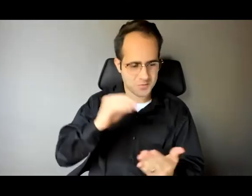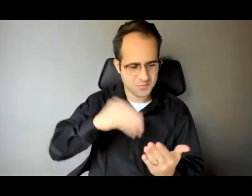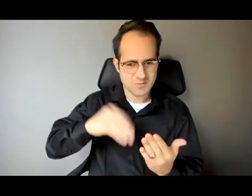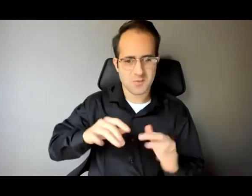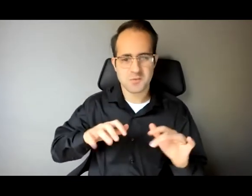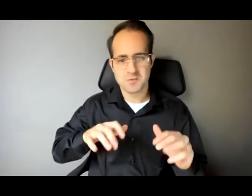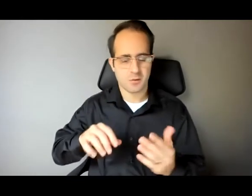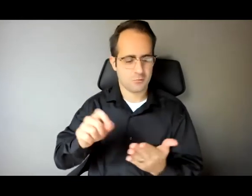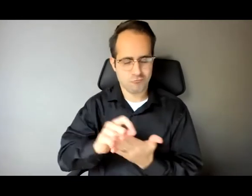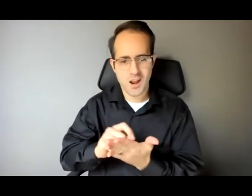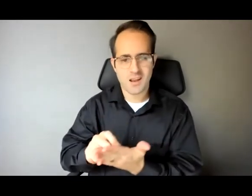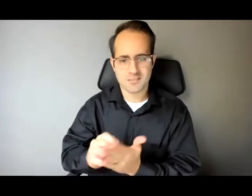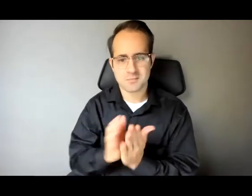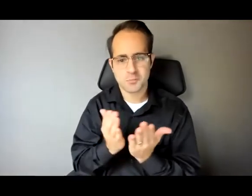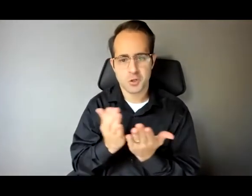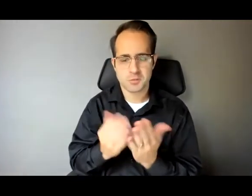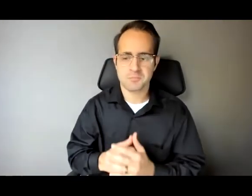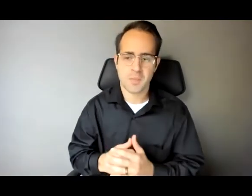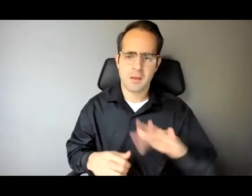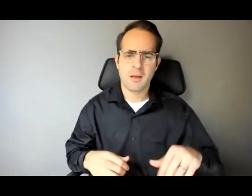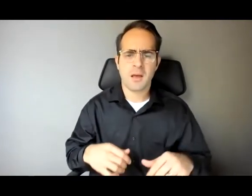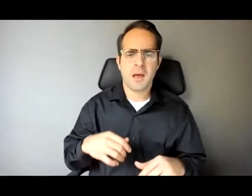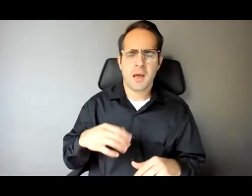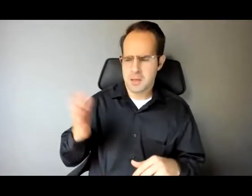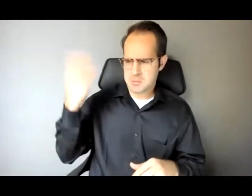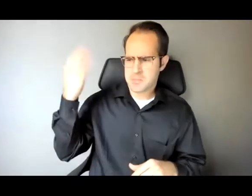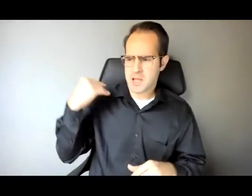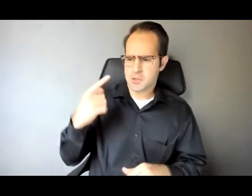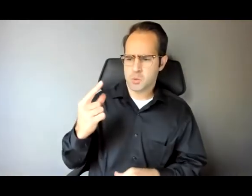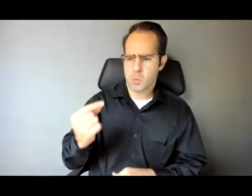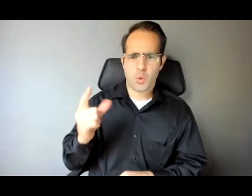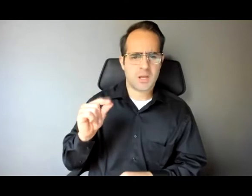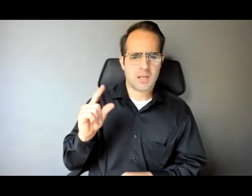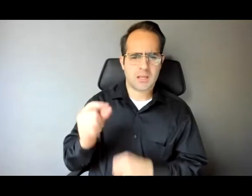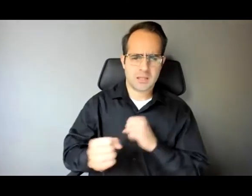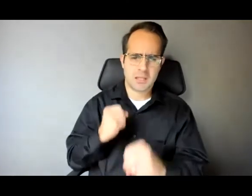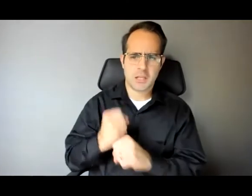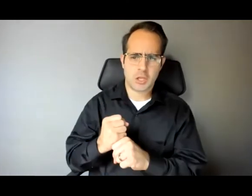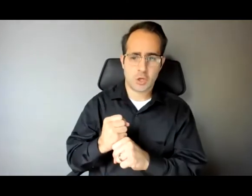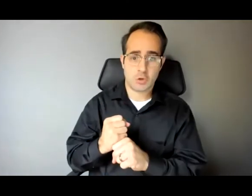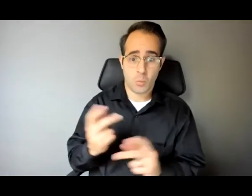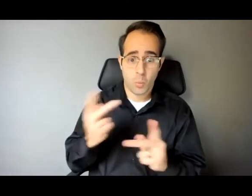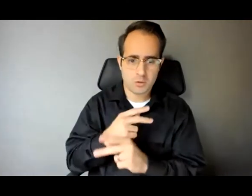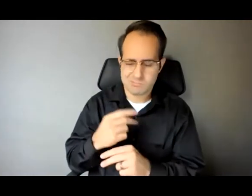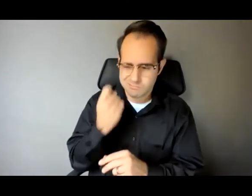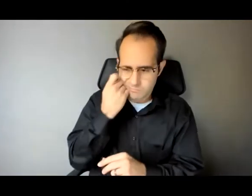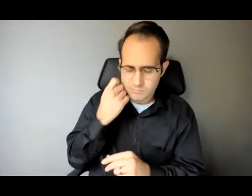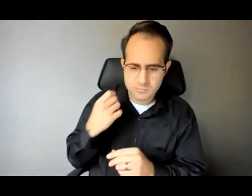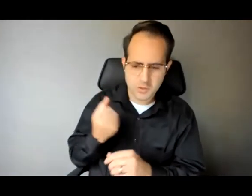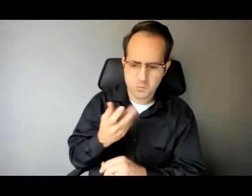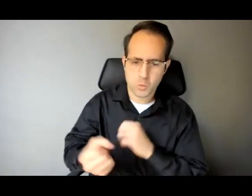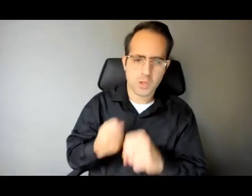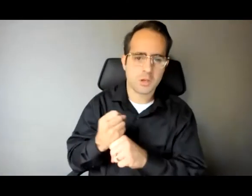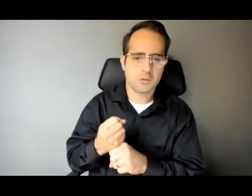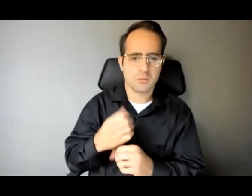I you know I've had some dark moments over the last over the past 20 years but definitely over the past few years and I really did sit down and